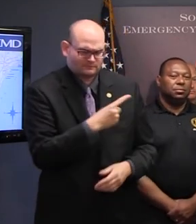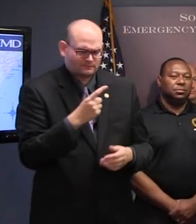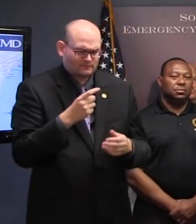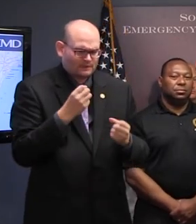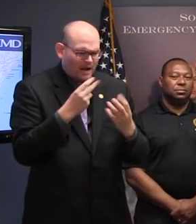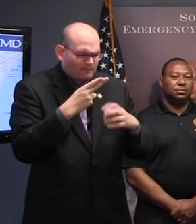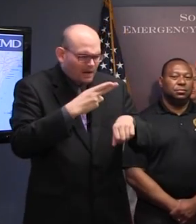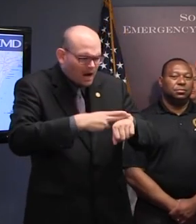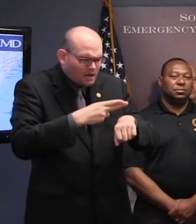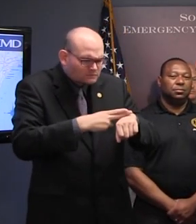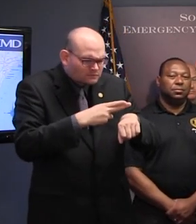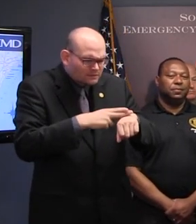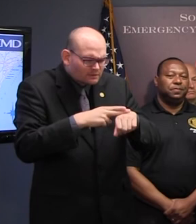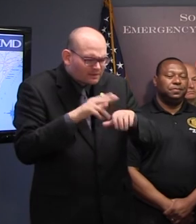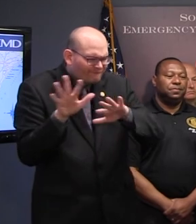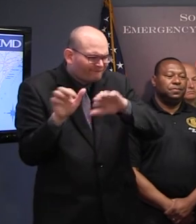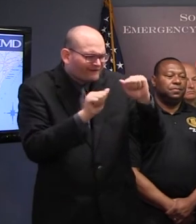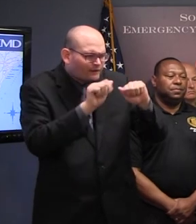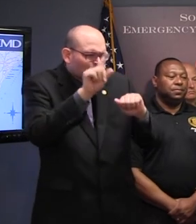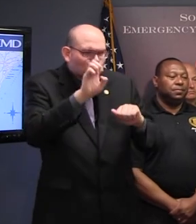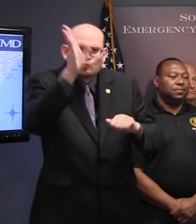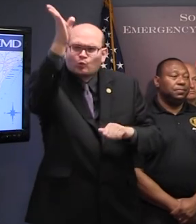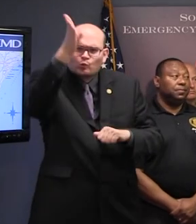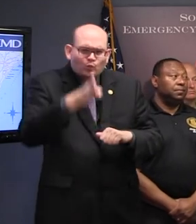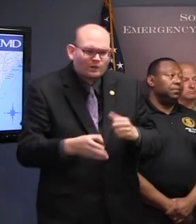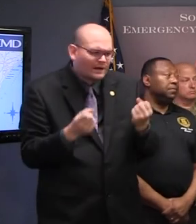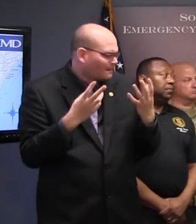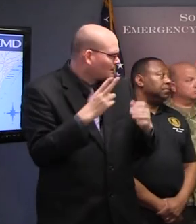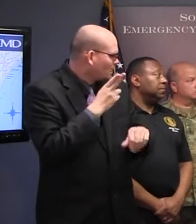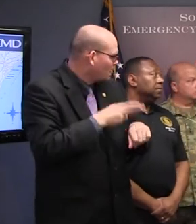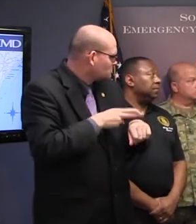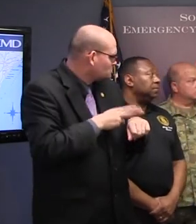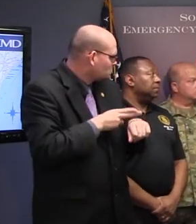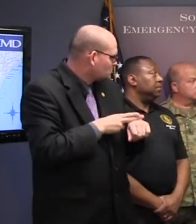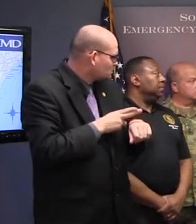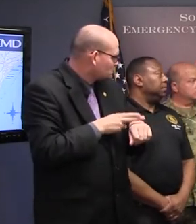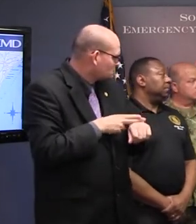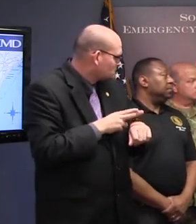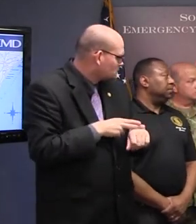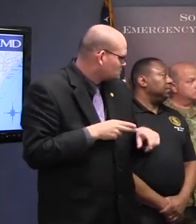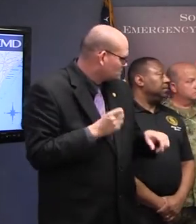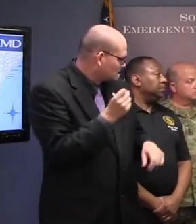how the process will go for that? Mr. Wilson?